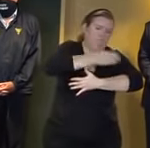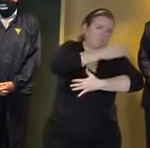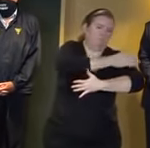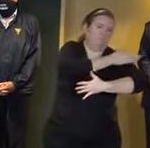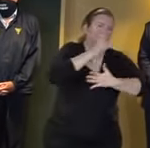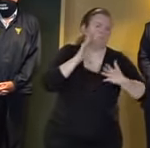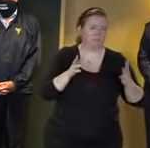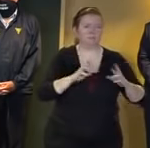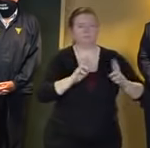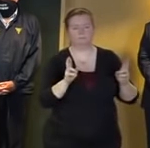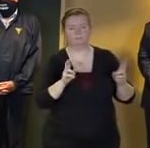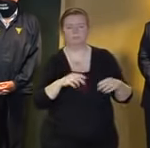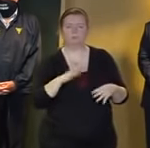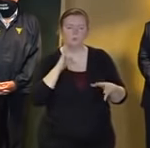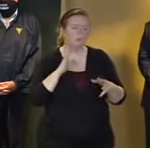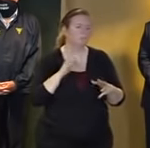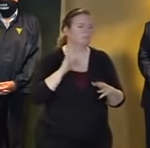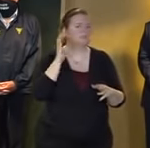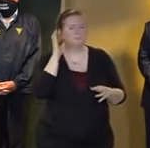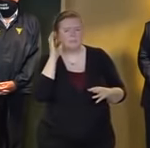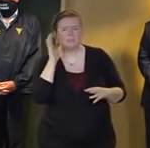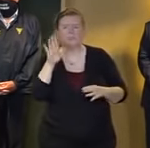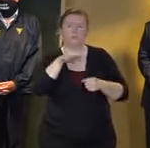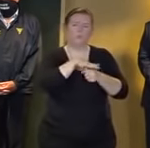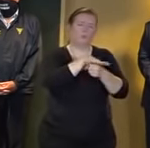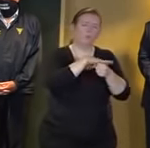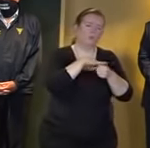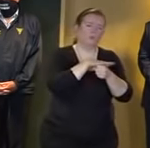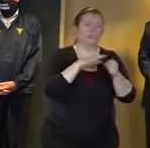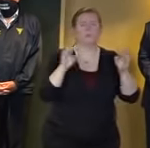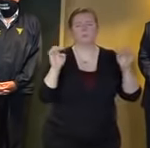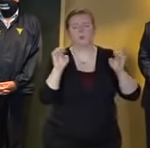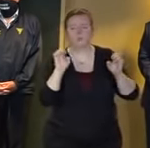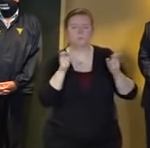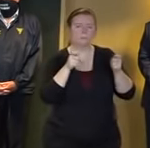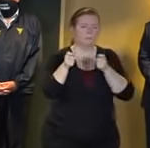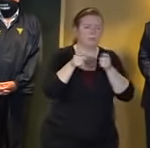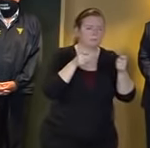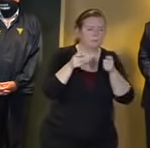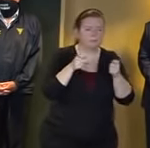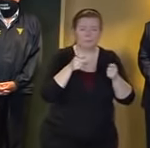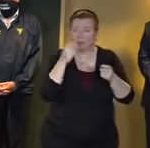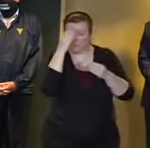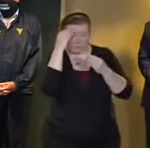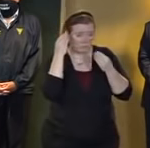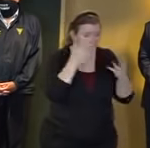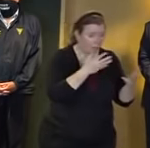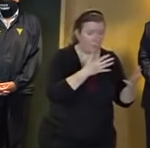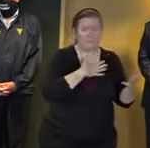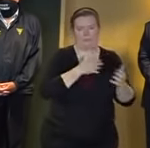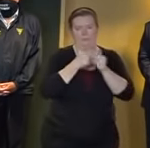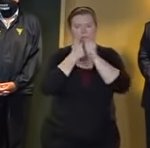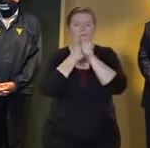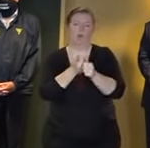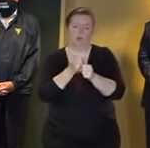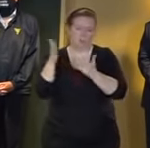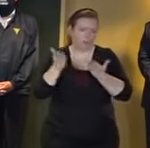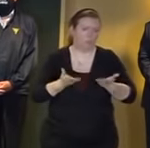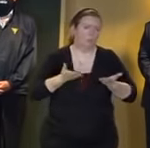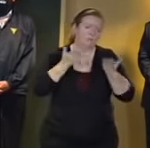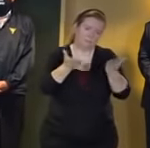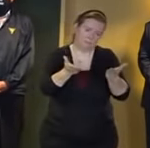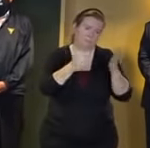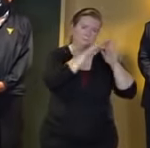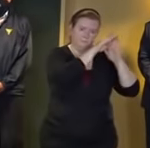state to comply with your local emergency management guidance and orders as well as those guidance issued